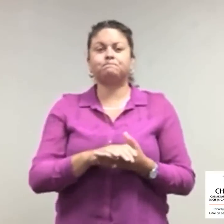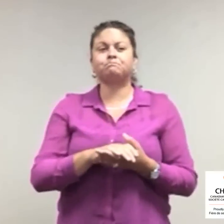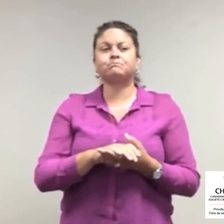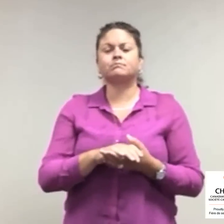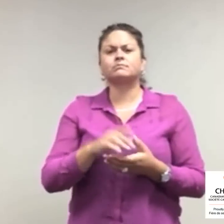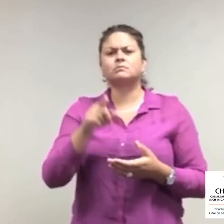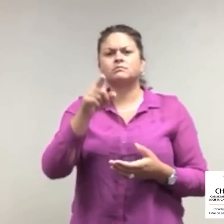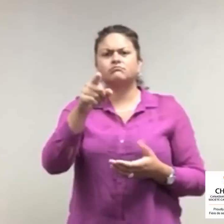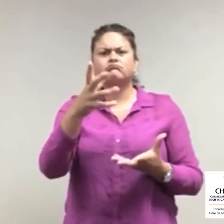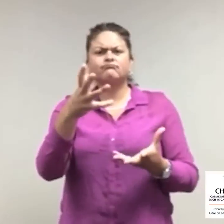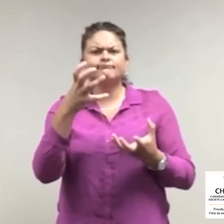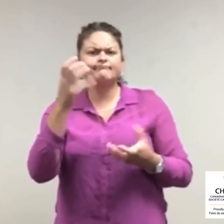in Ottawa.